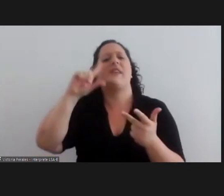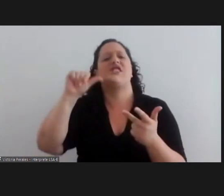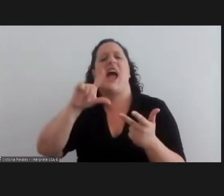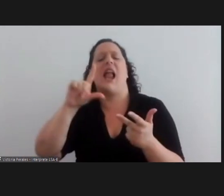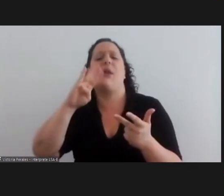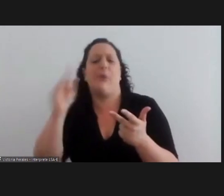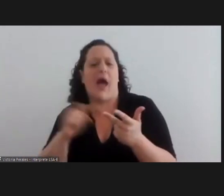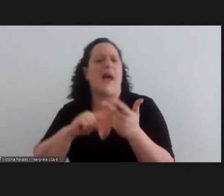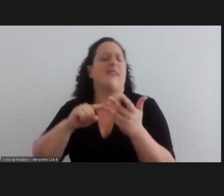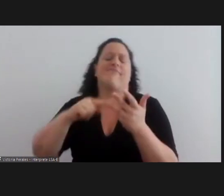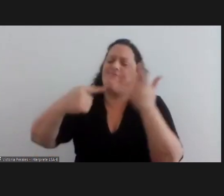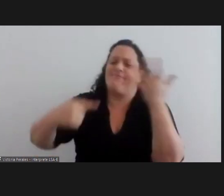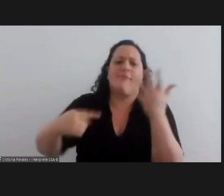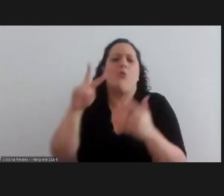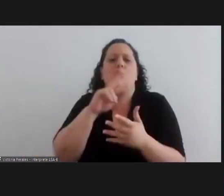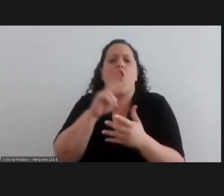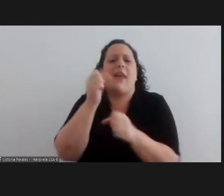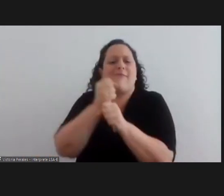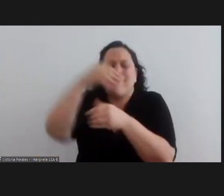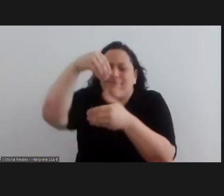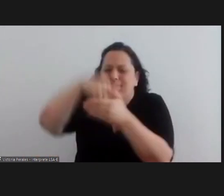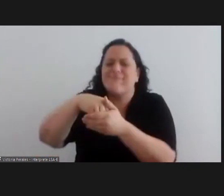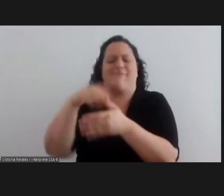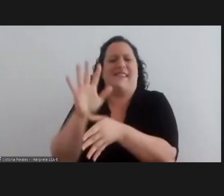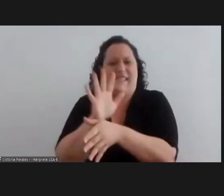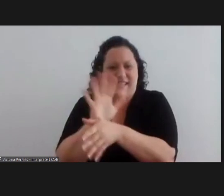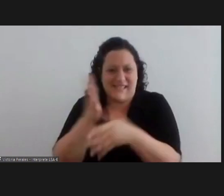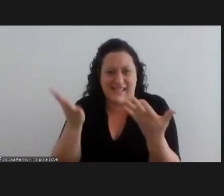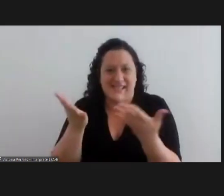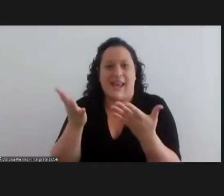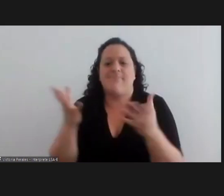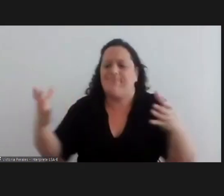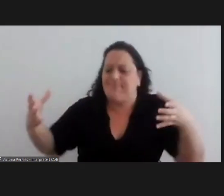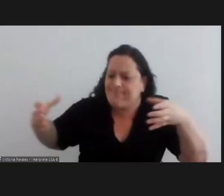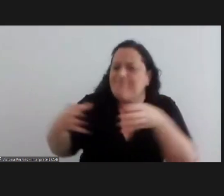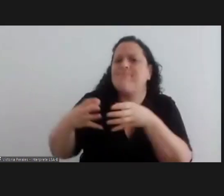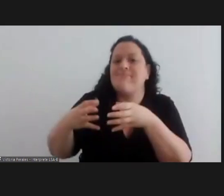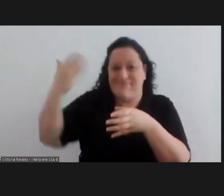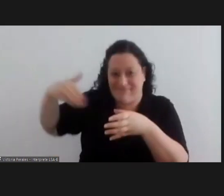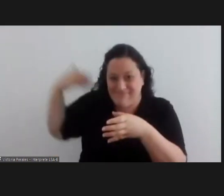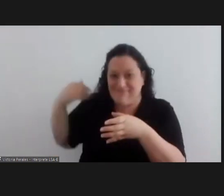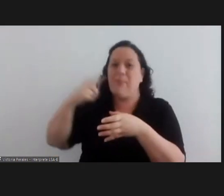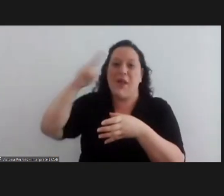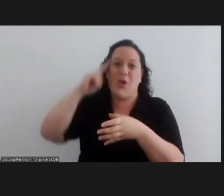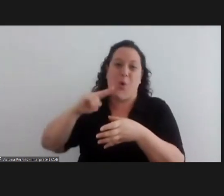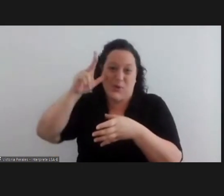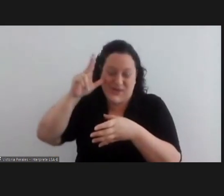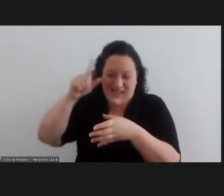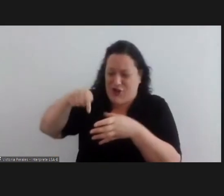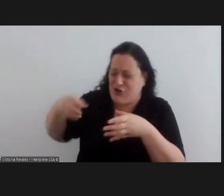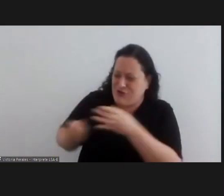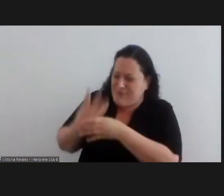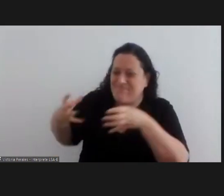others all women that worked on cinema came together to do something